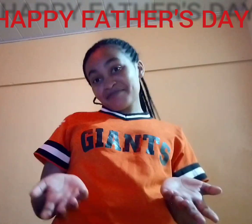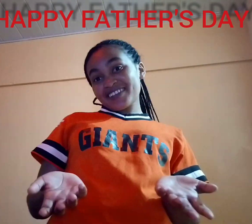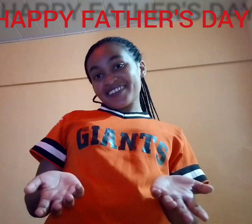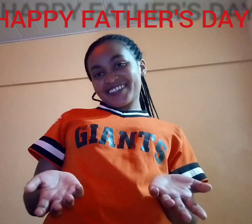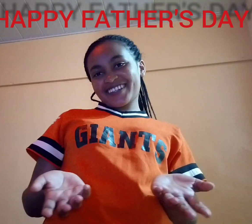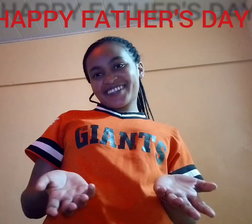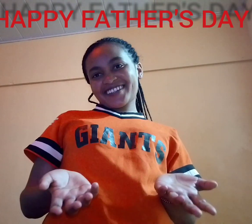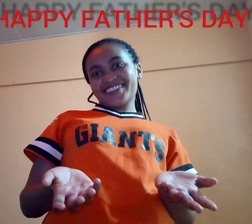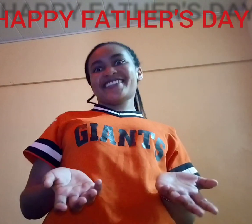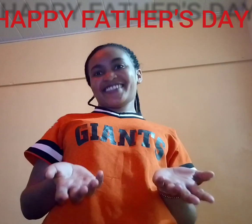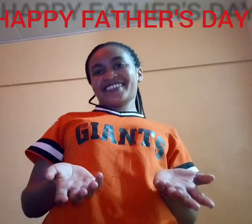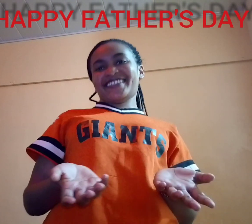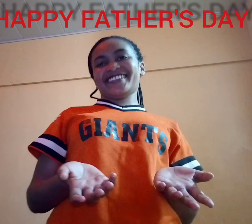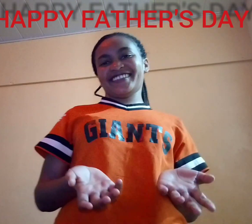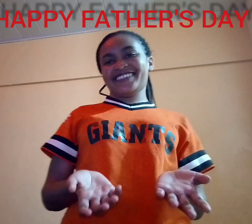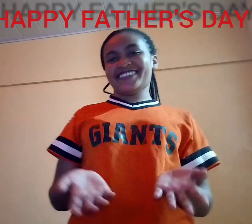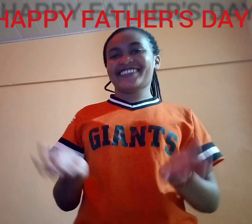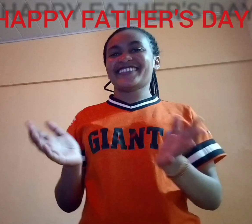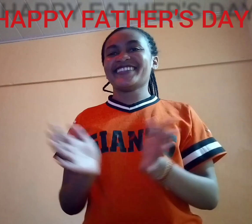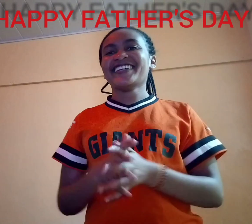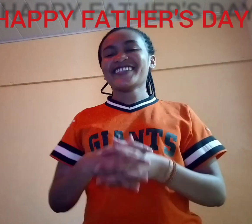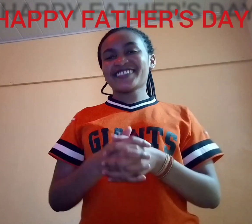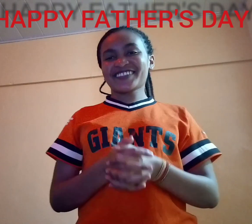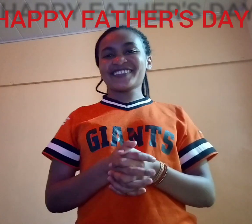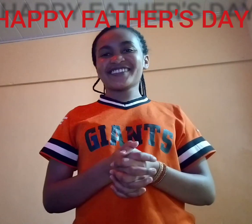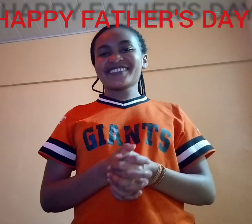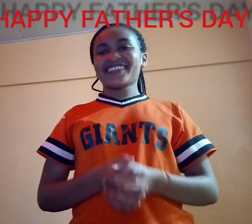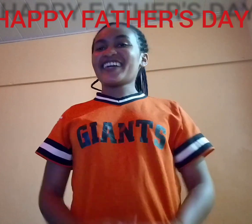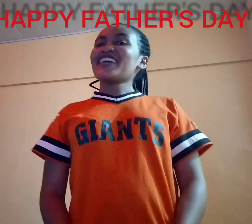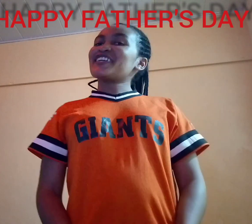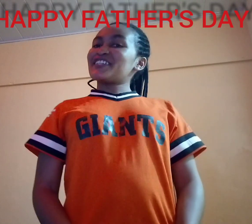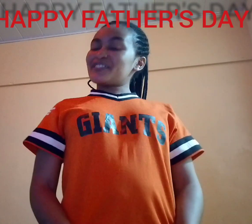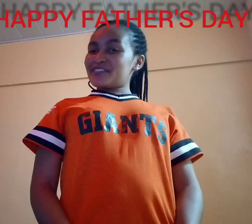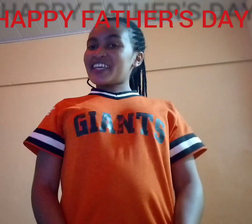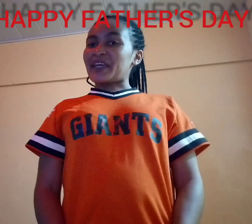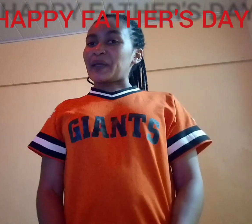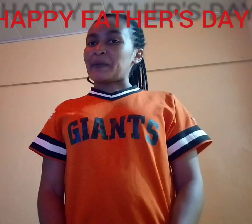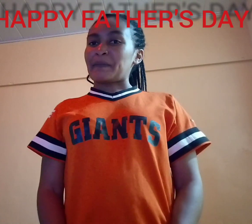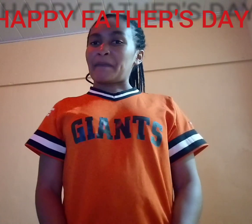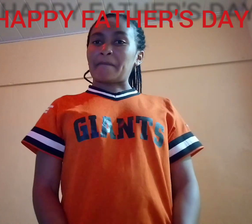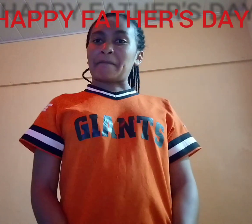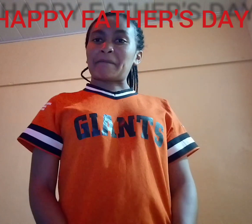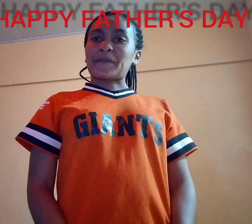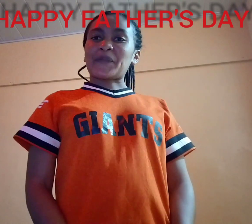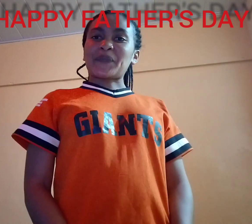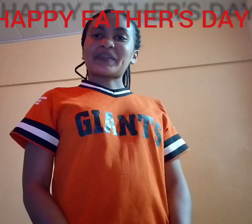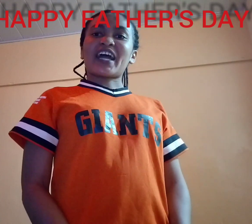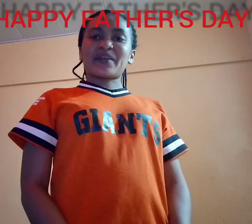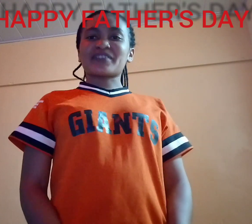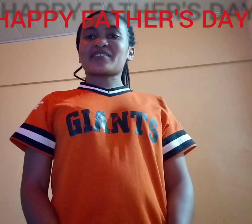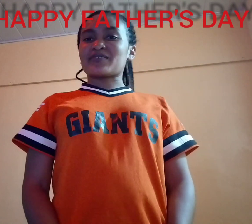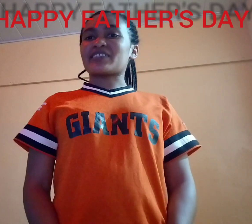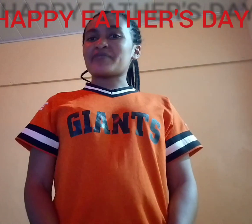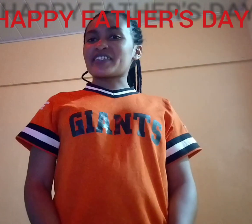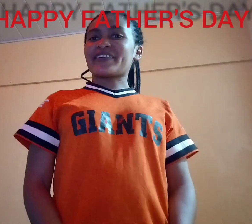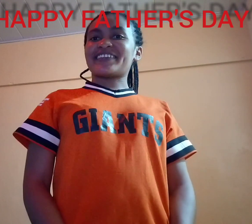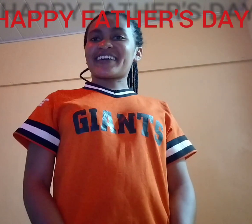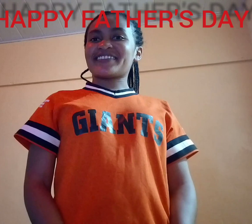back yeah so today I want us to celebrate our dance